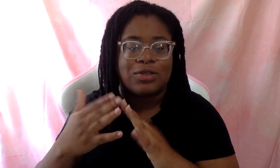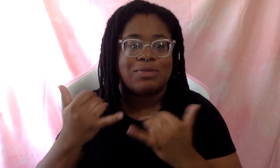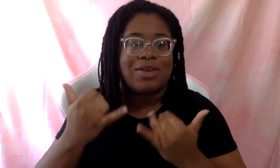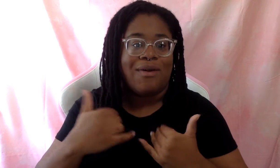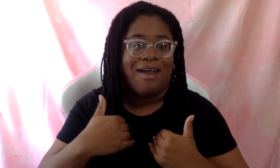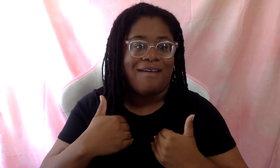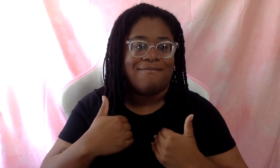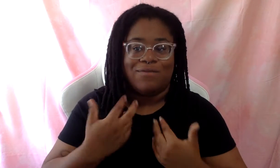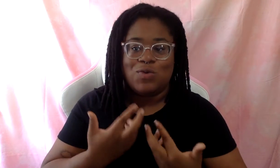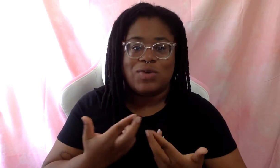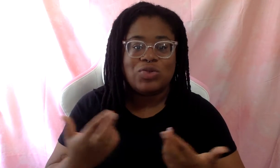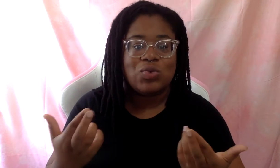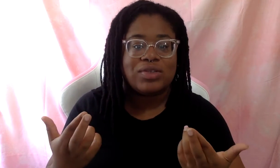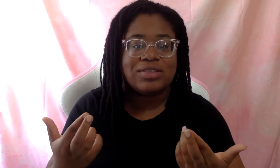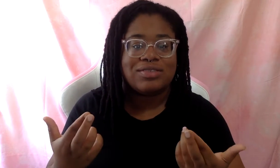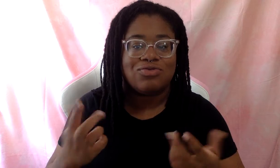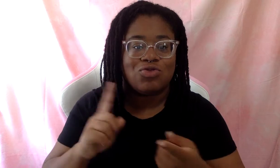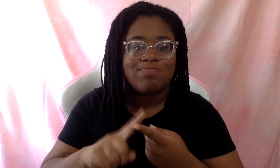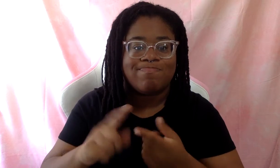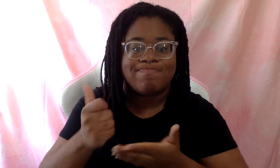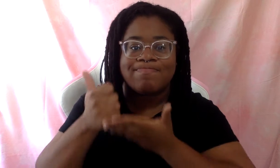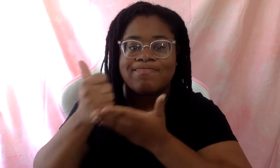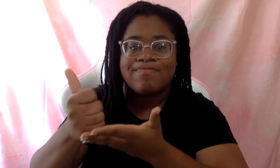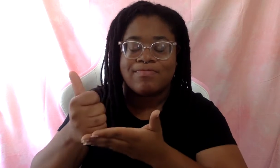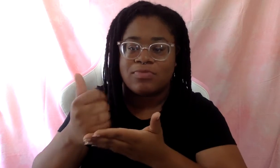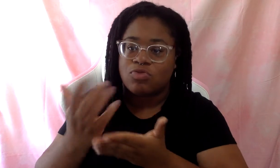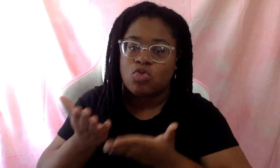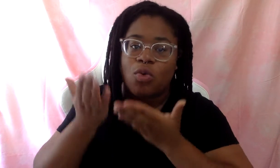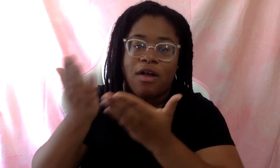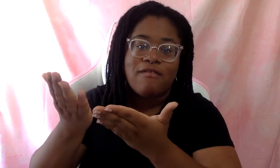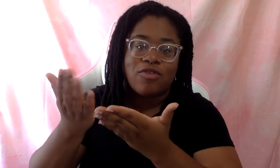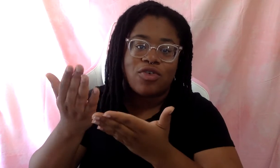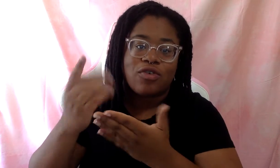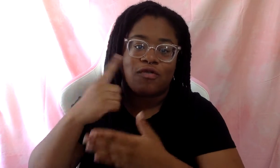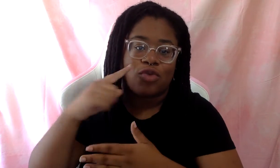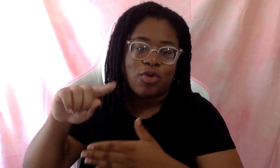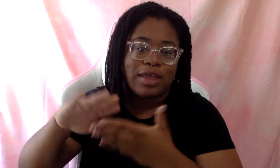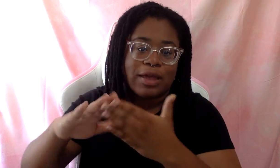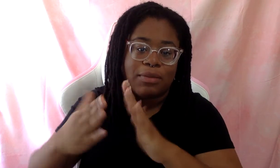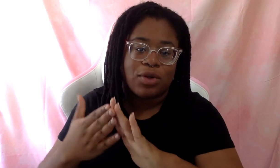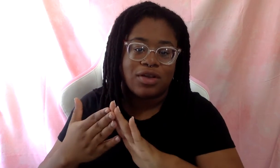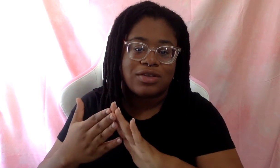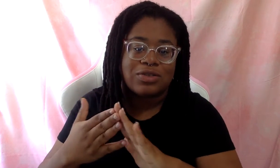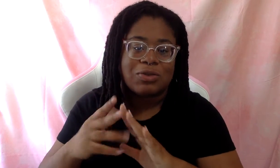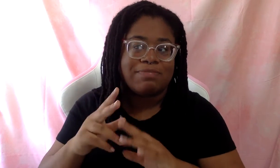to do that, to offer that. Please, please don't take up that resource.